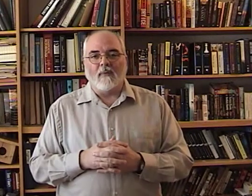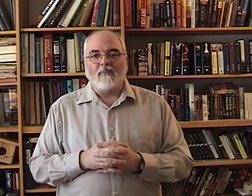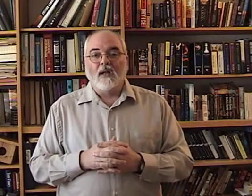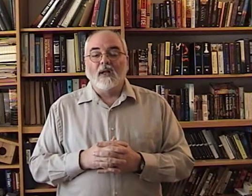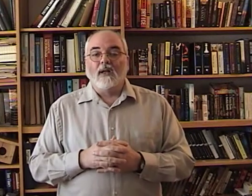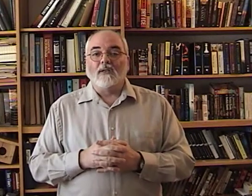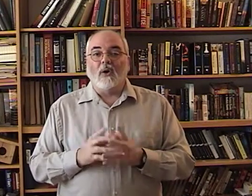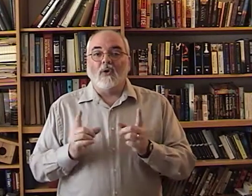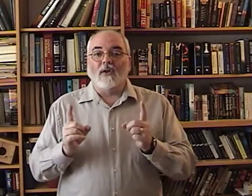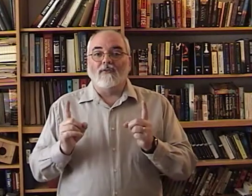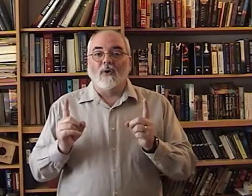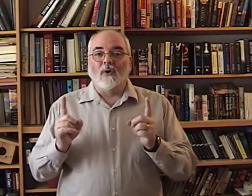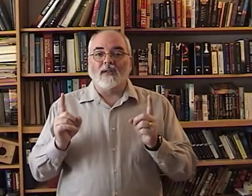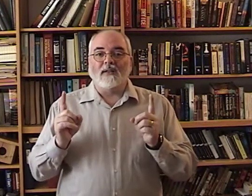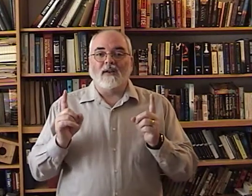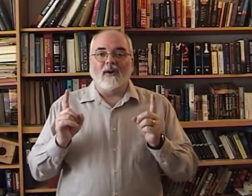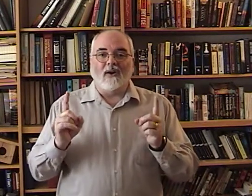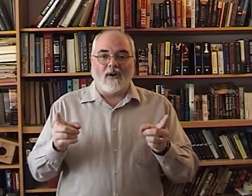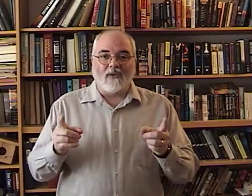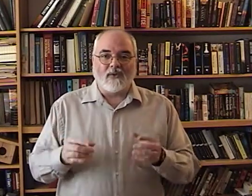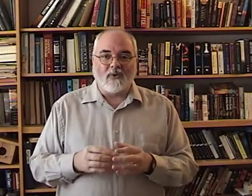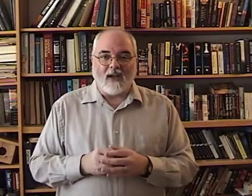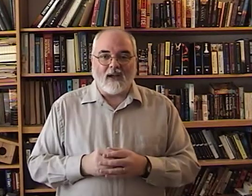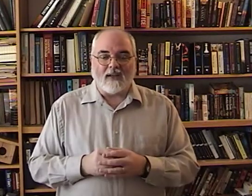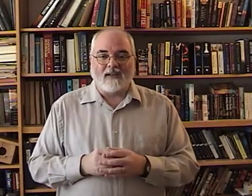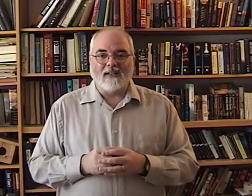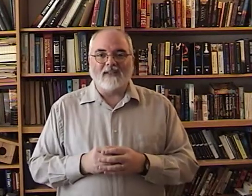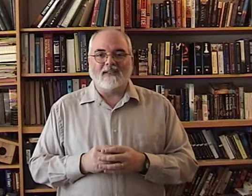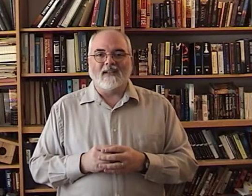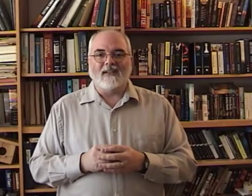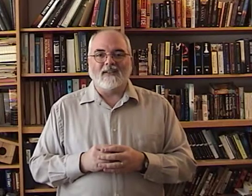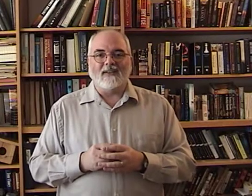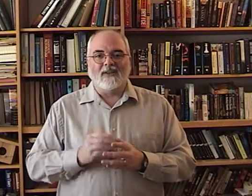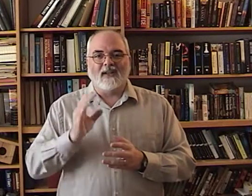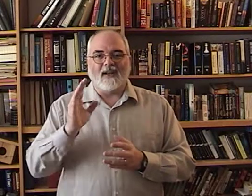So, looking forward to seeing all of you at LTC. Good luck. luck.